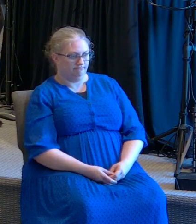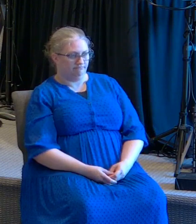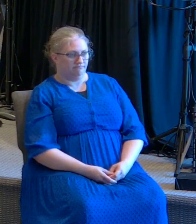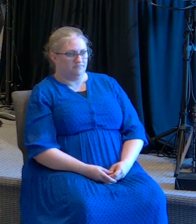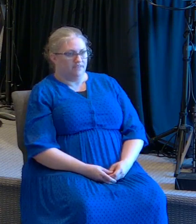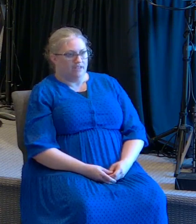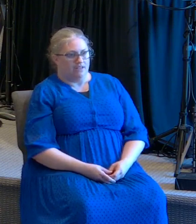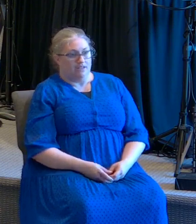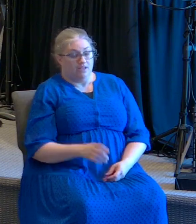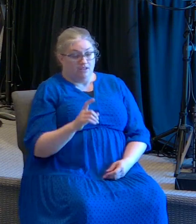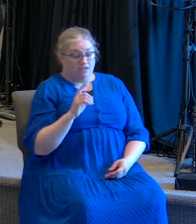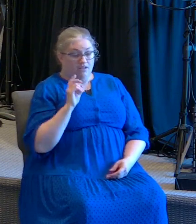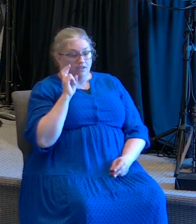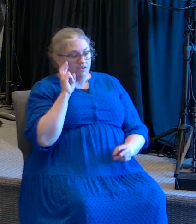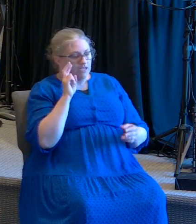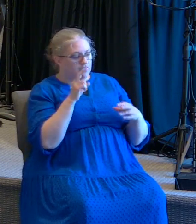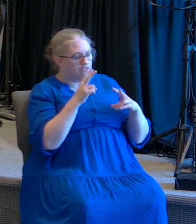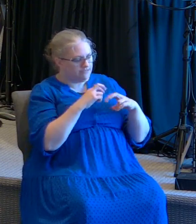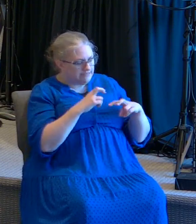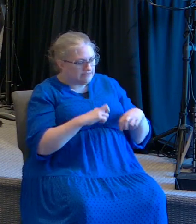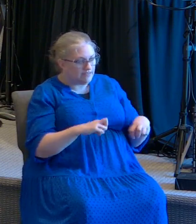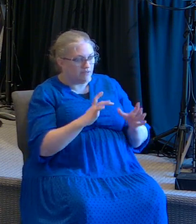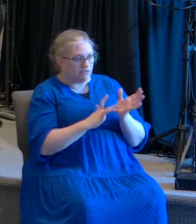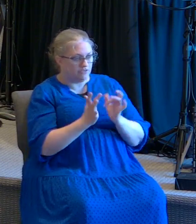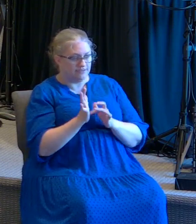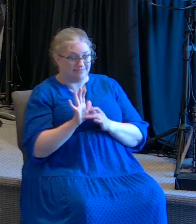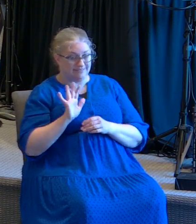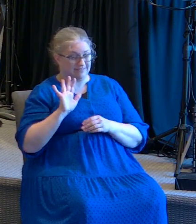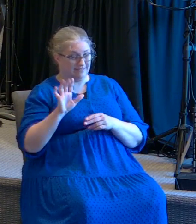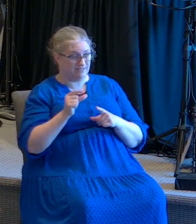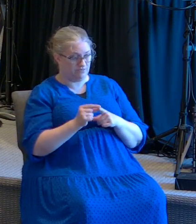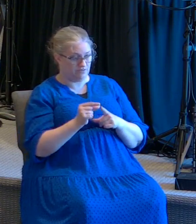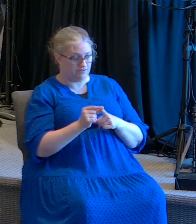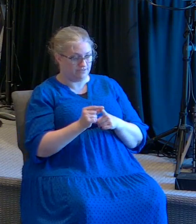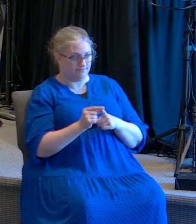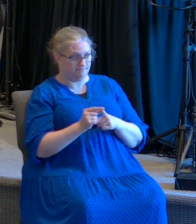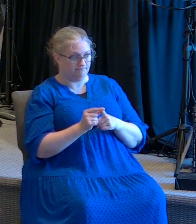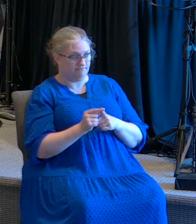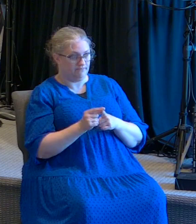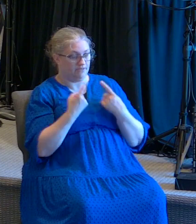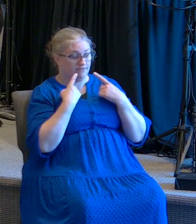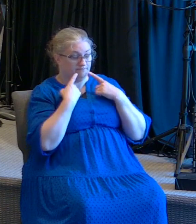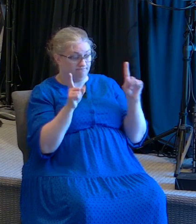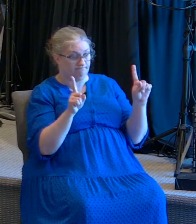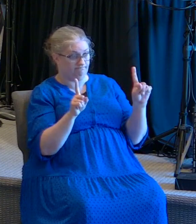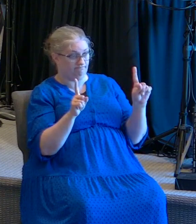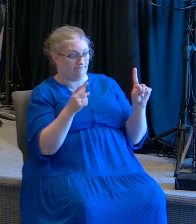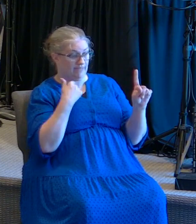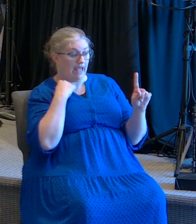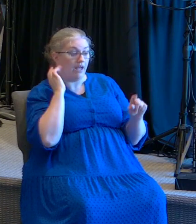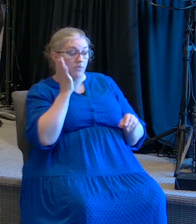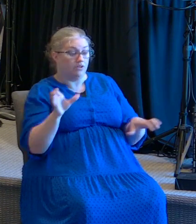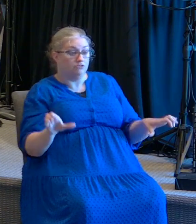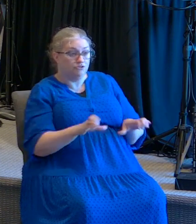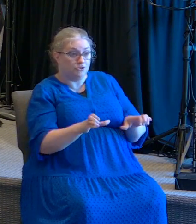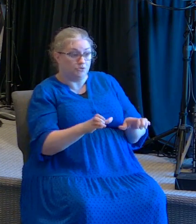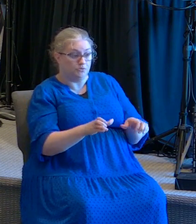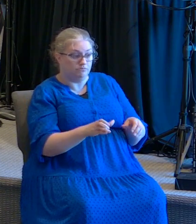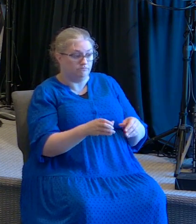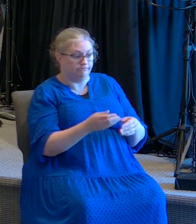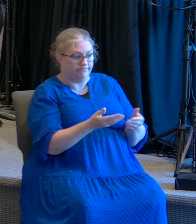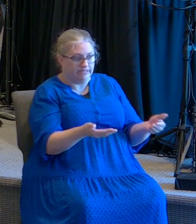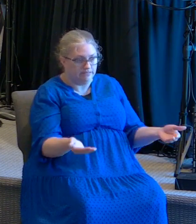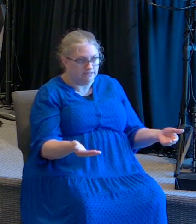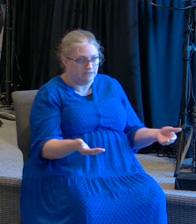When you look at Jesus' words here, he was making a statement. I'm going to do this so that